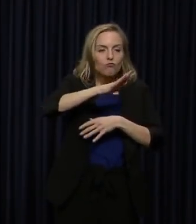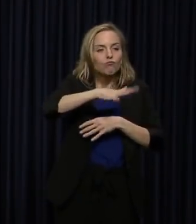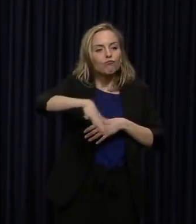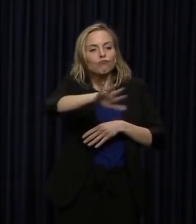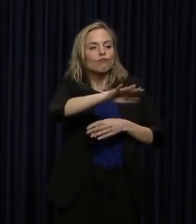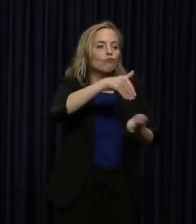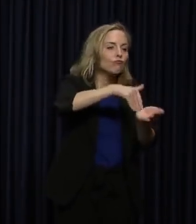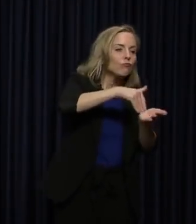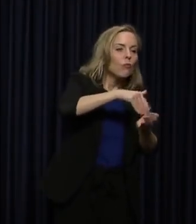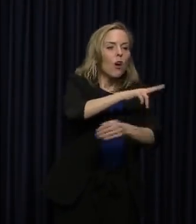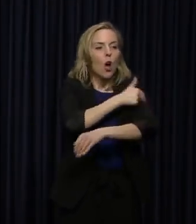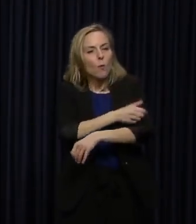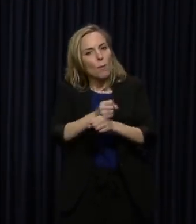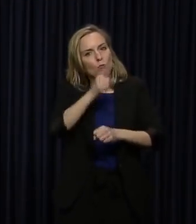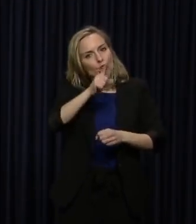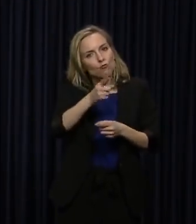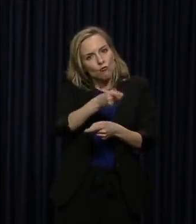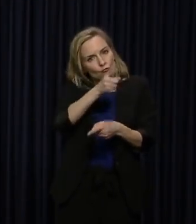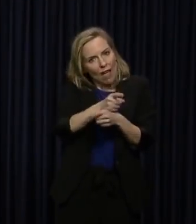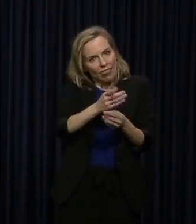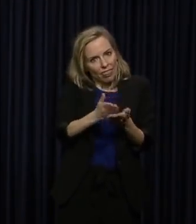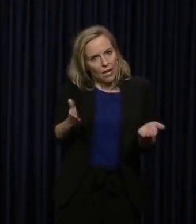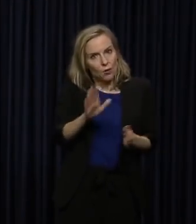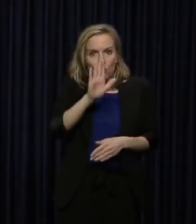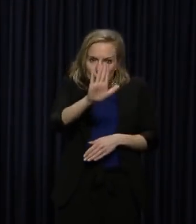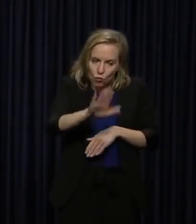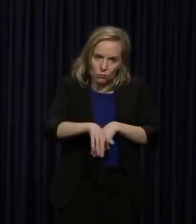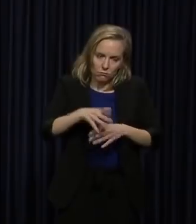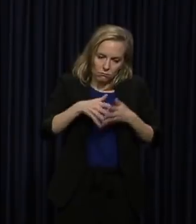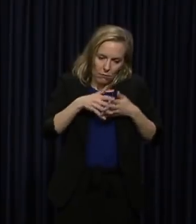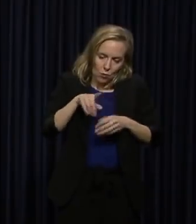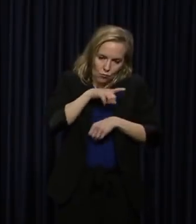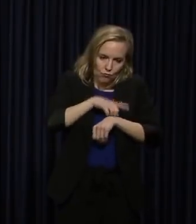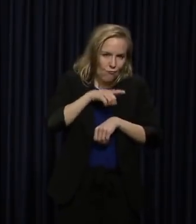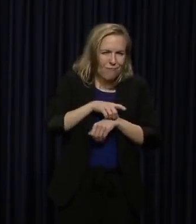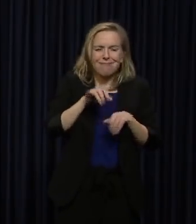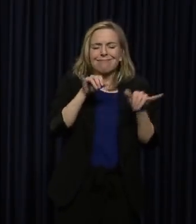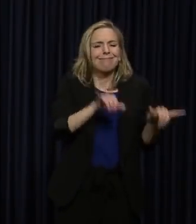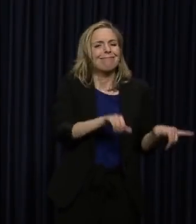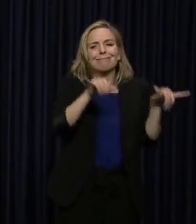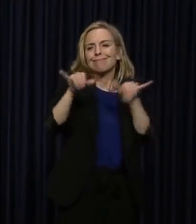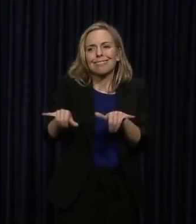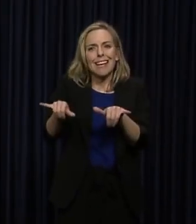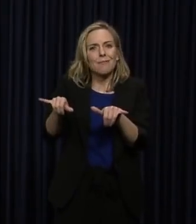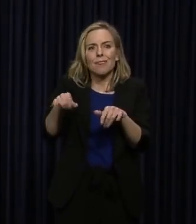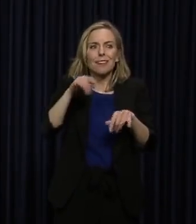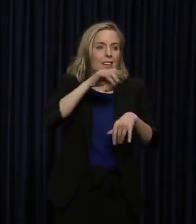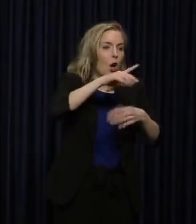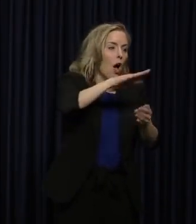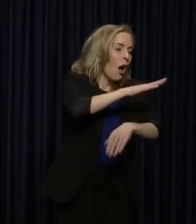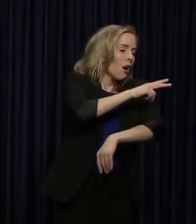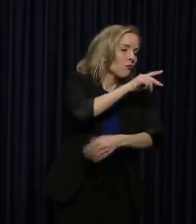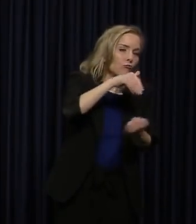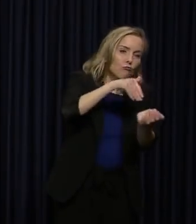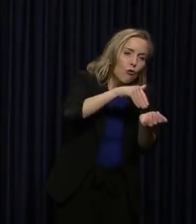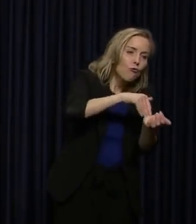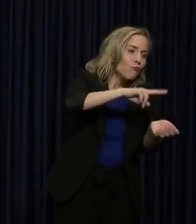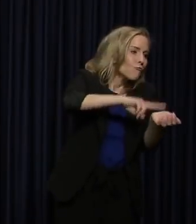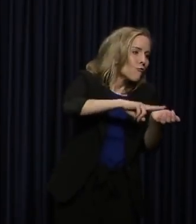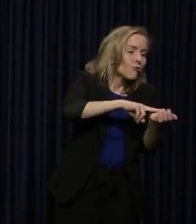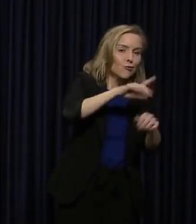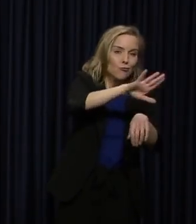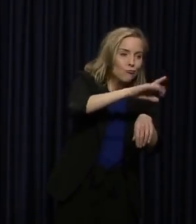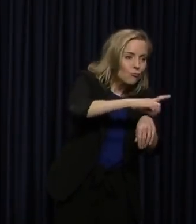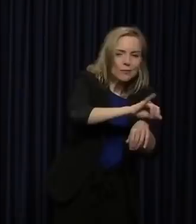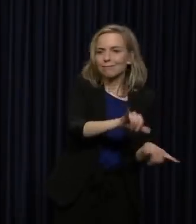resistance to doing the right thing. This is your patriotic duty, just like it is everybody else's. We guarantee